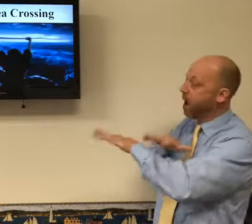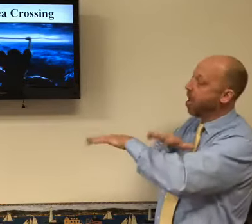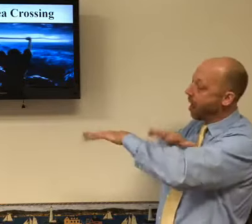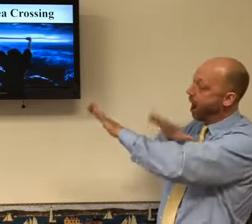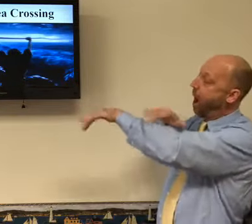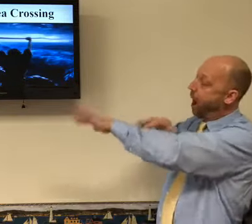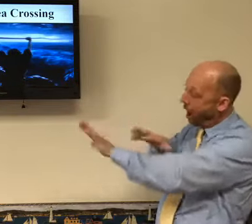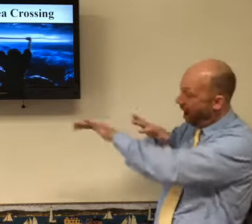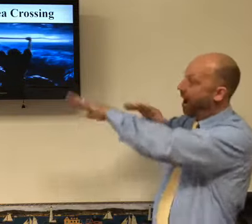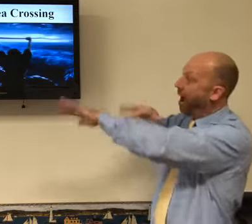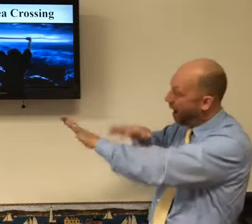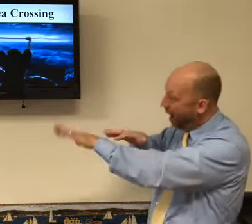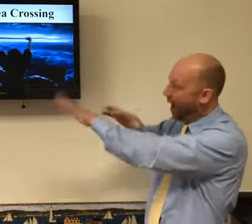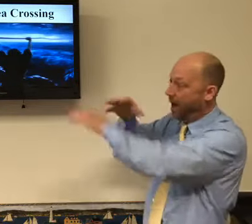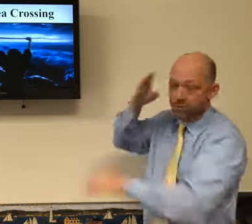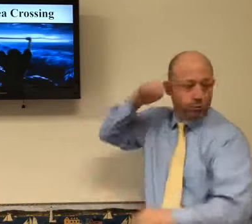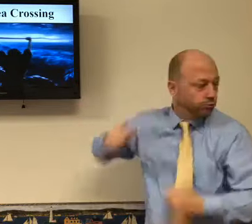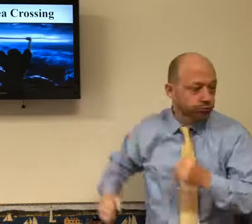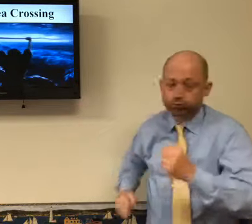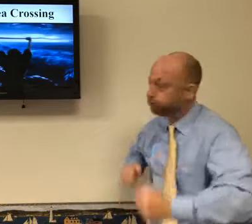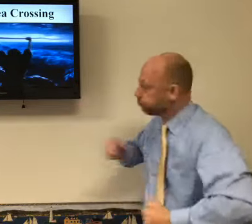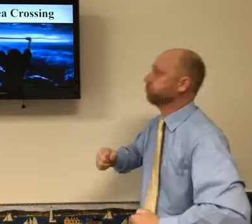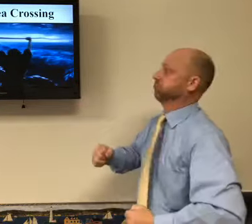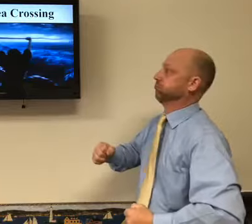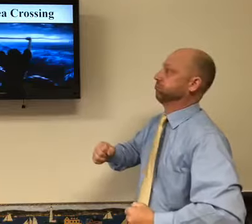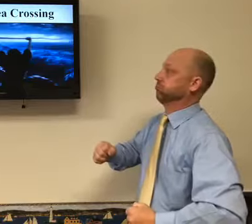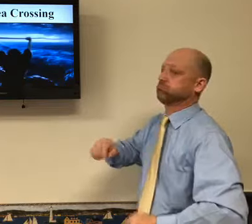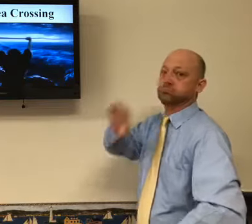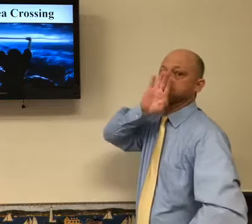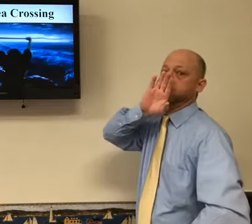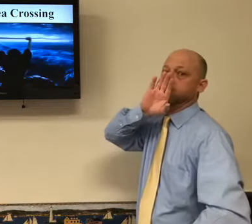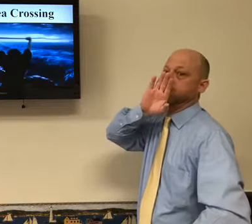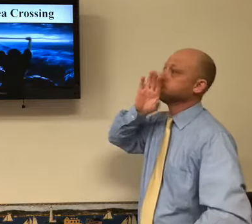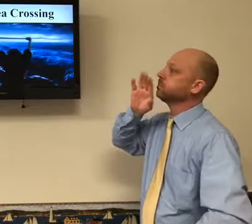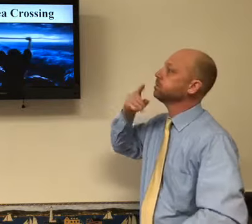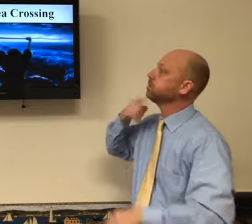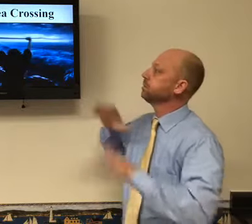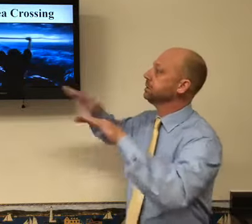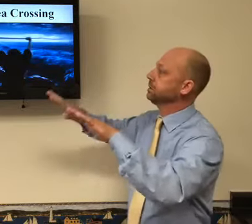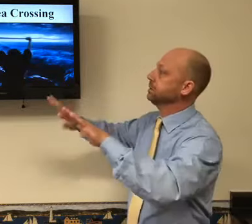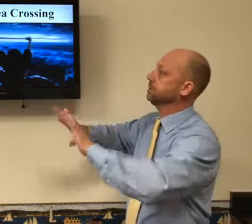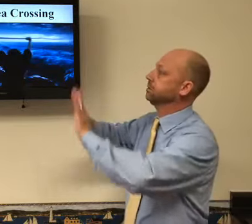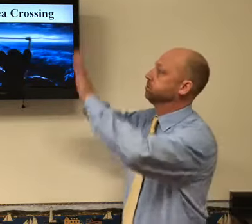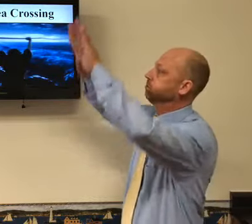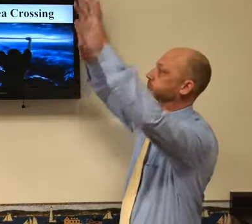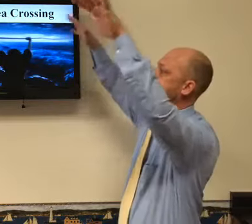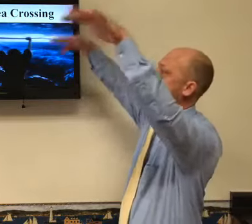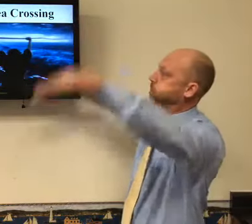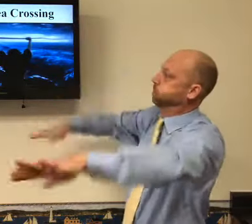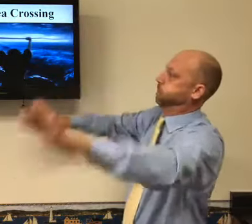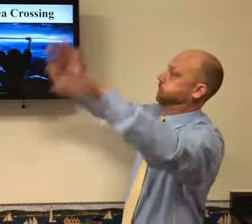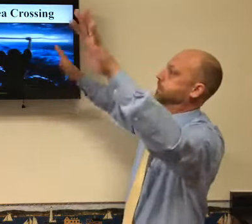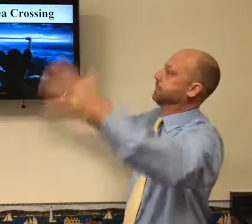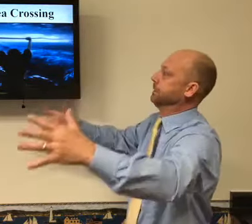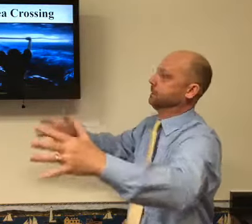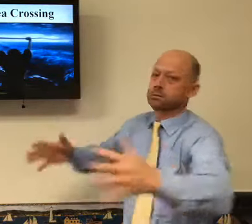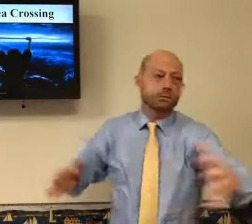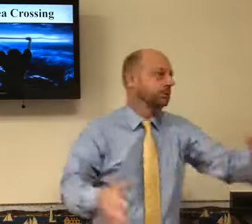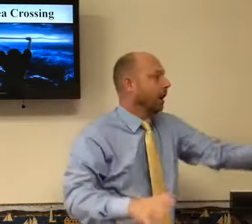people and they all went walking out of Egypt. But they came to this Red Sea and it was just so much